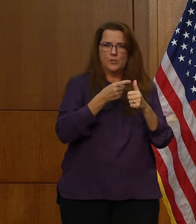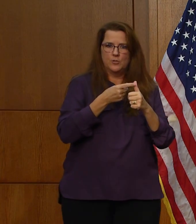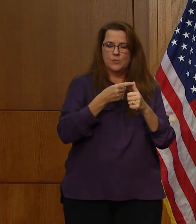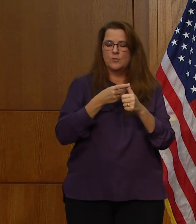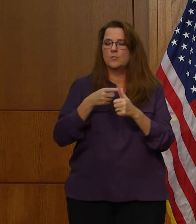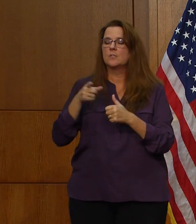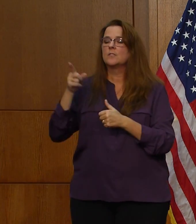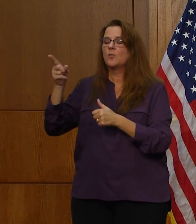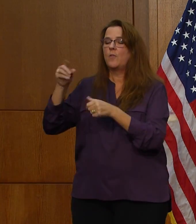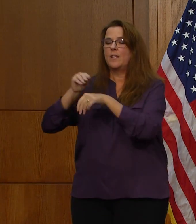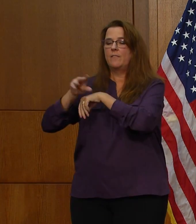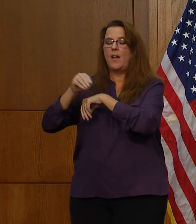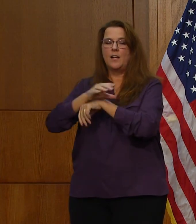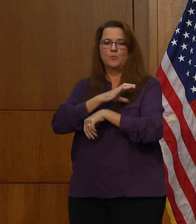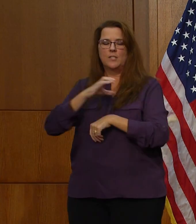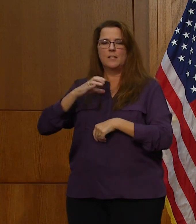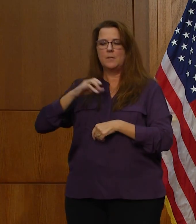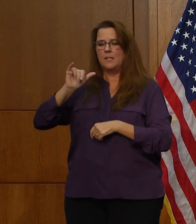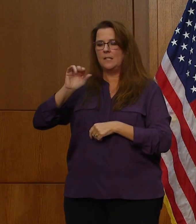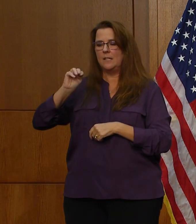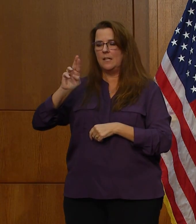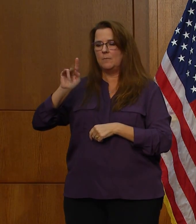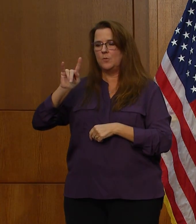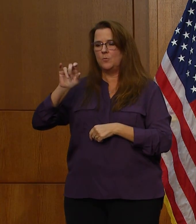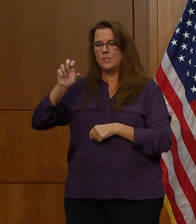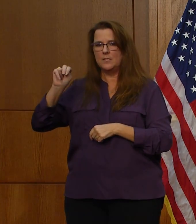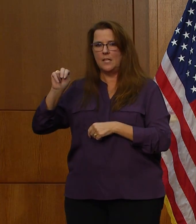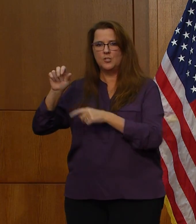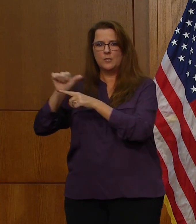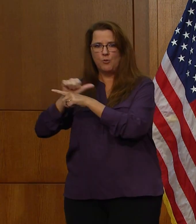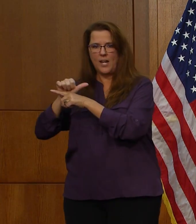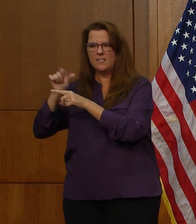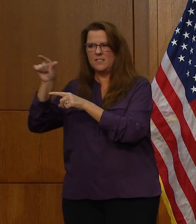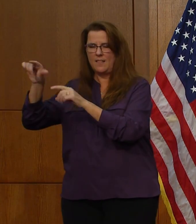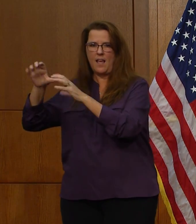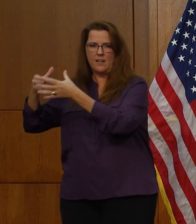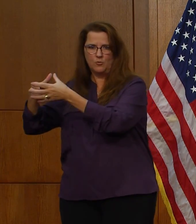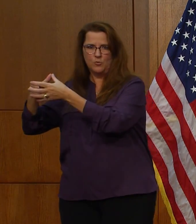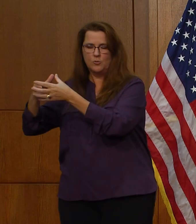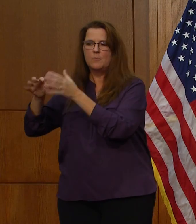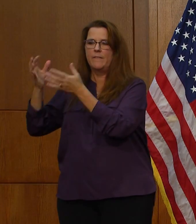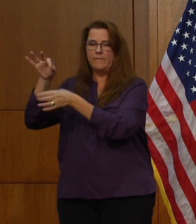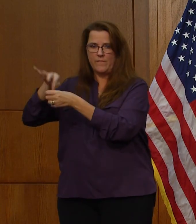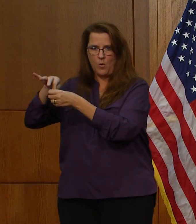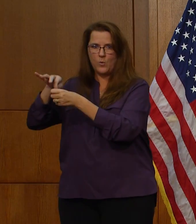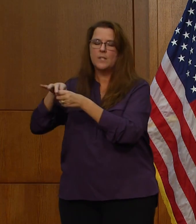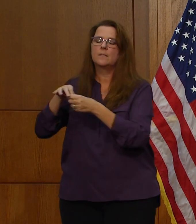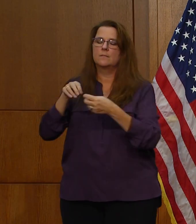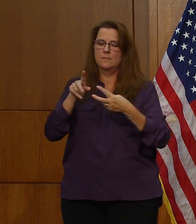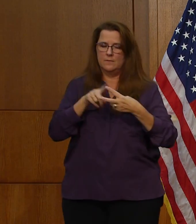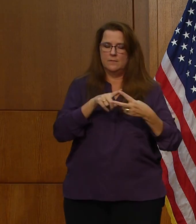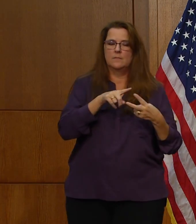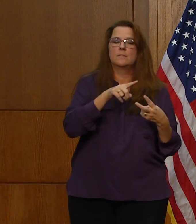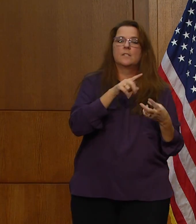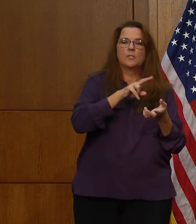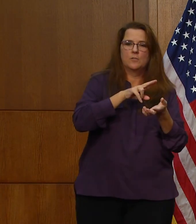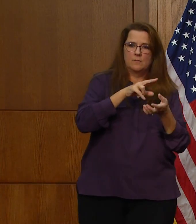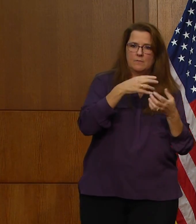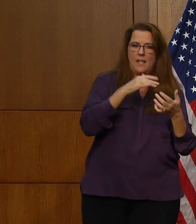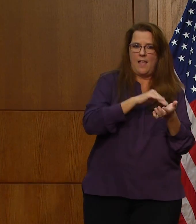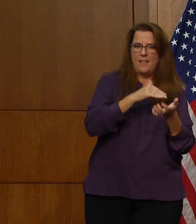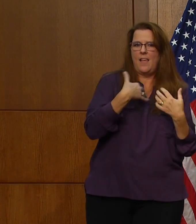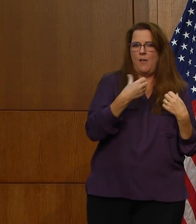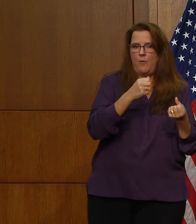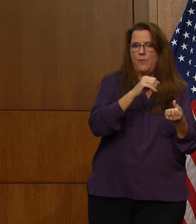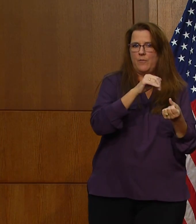Practices voted to put health care workers and residents of long-term care facilities first in line, and this